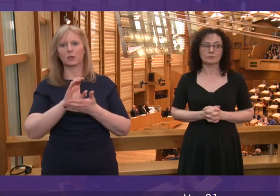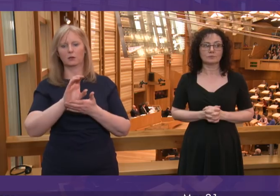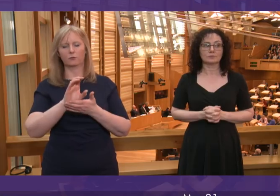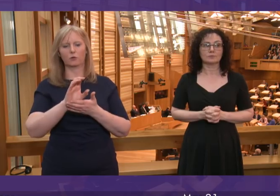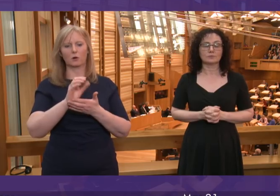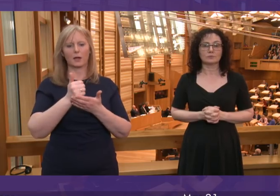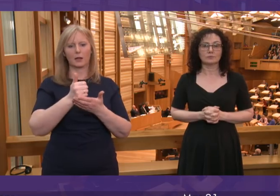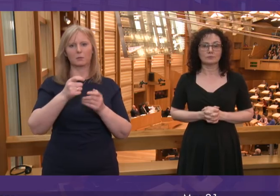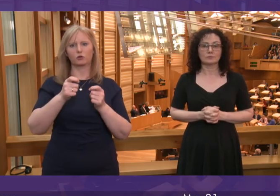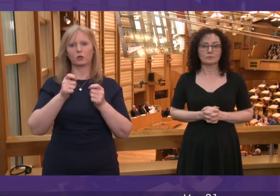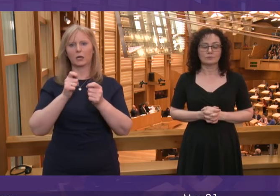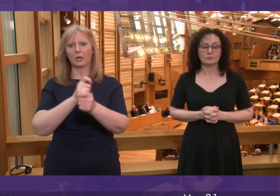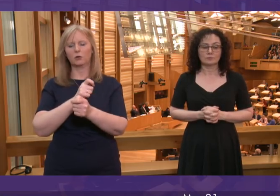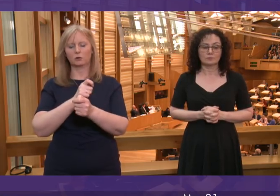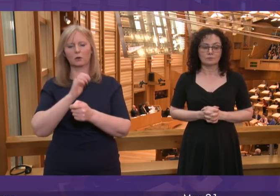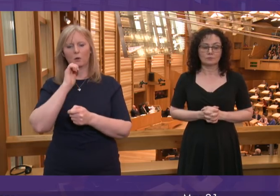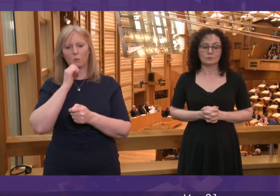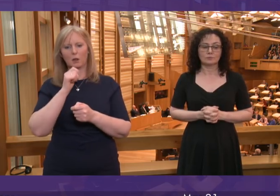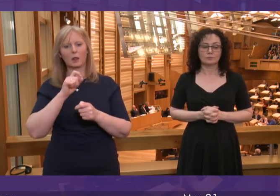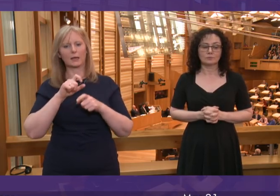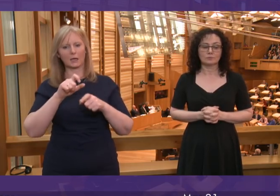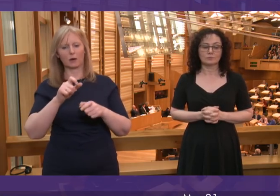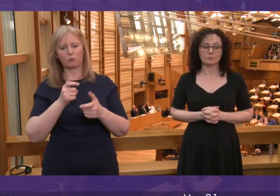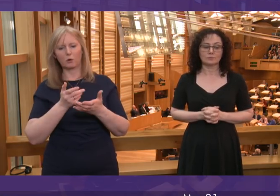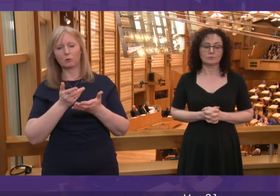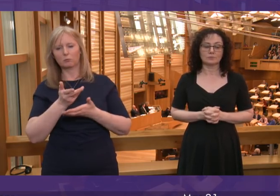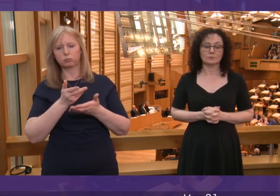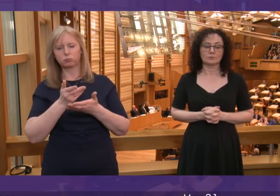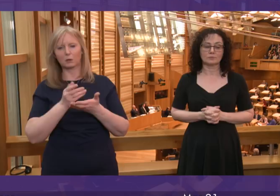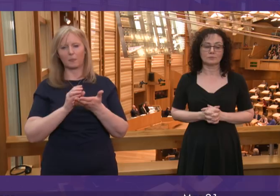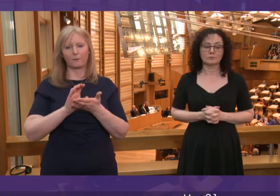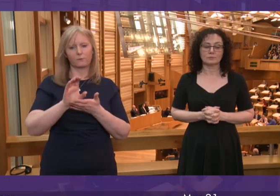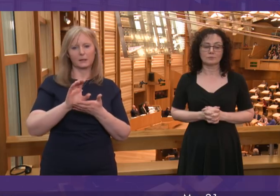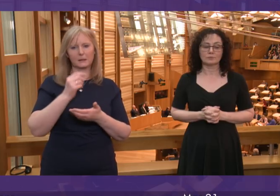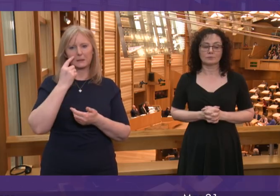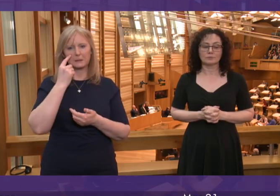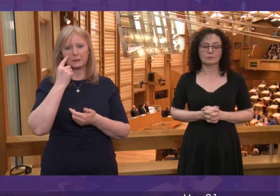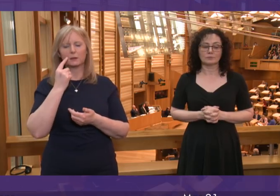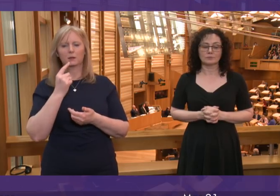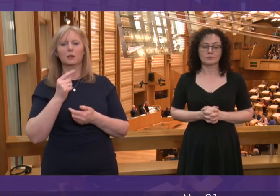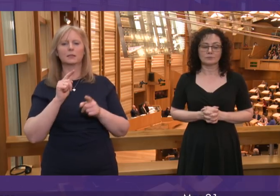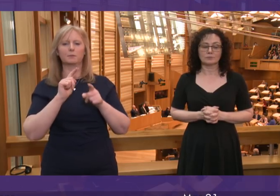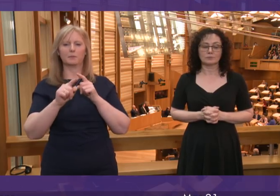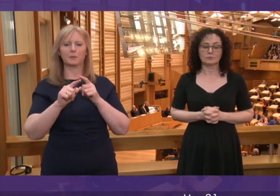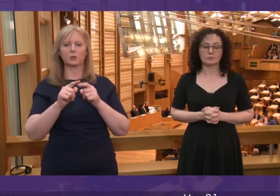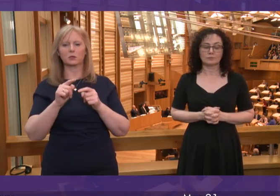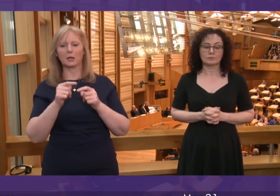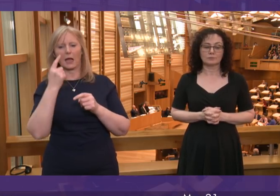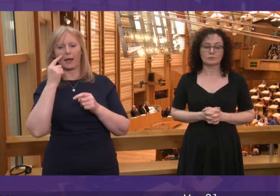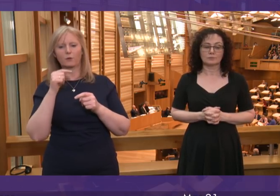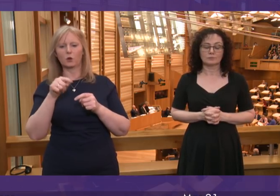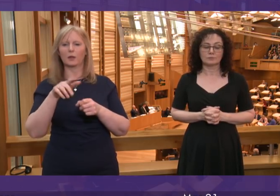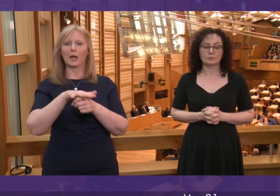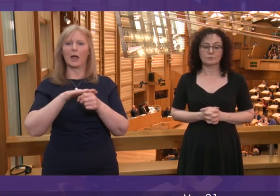this change and we will continue to do so. I will specifically ask the Health Secretary to look particularly at the issue of hospices and charities and to come back to Mark